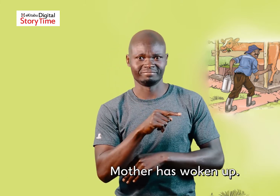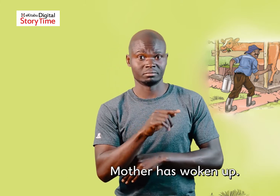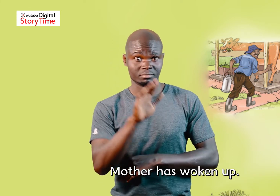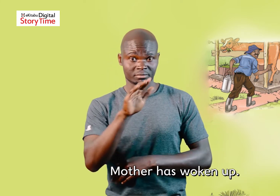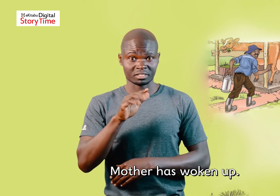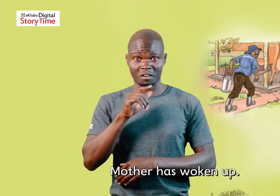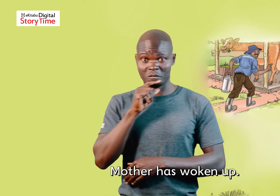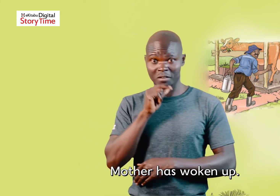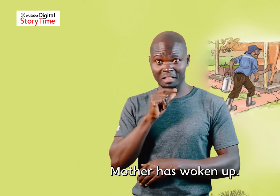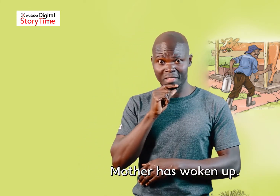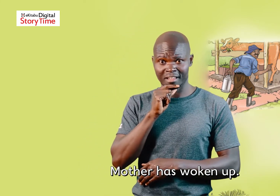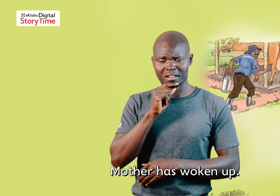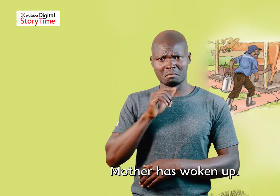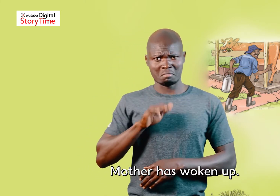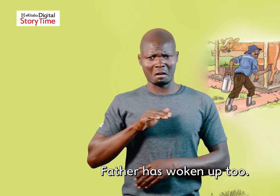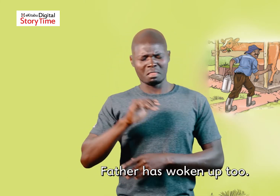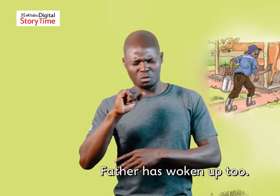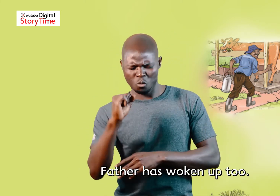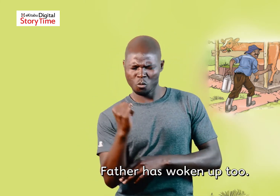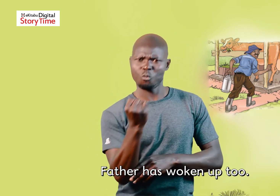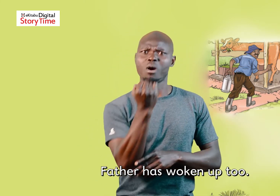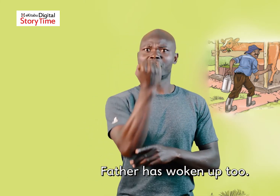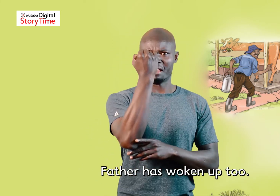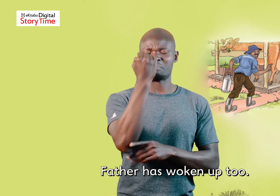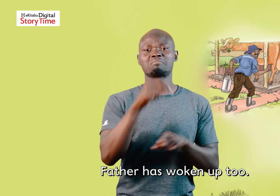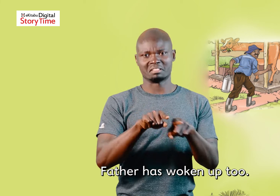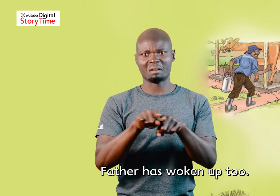Mother has woken up Father has woken up too